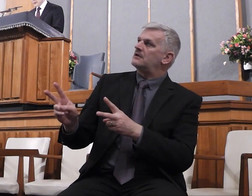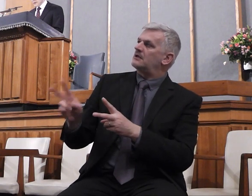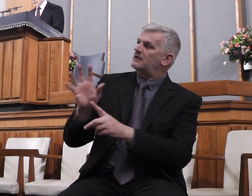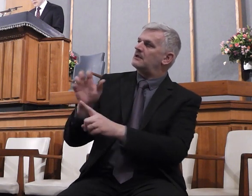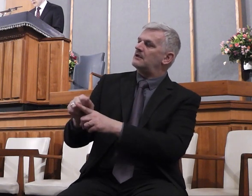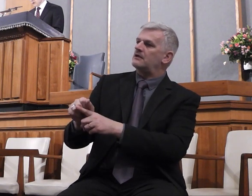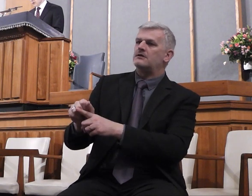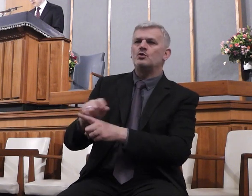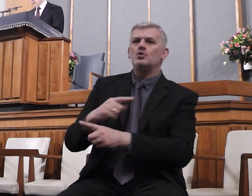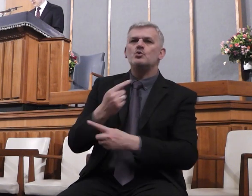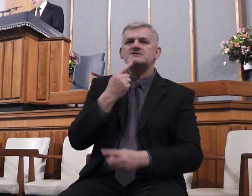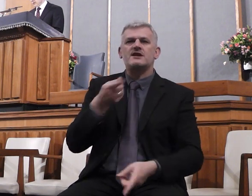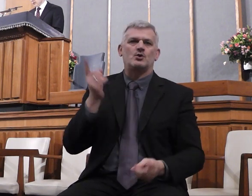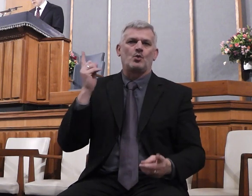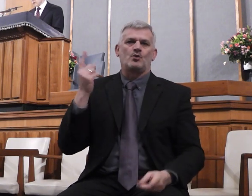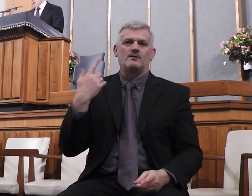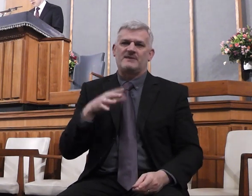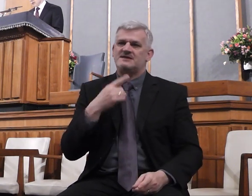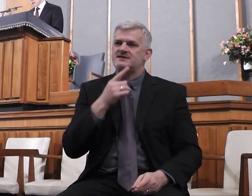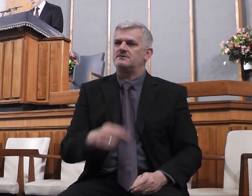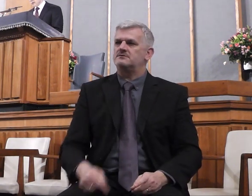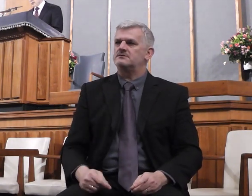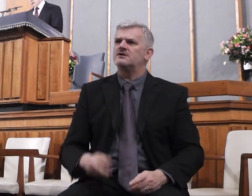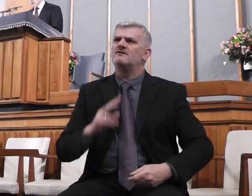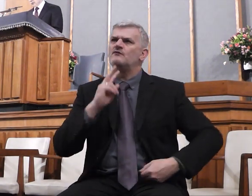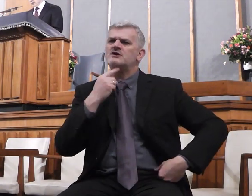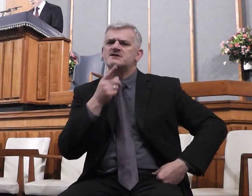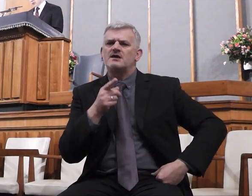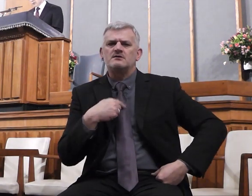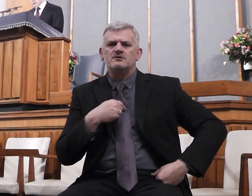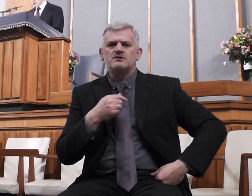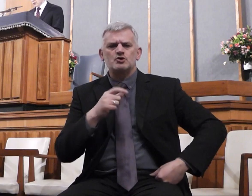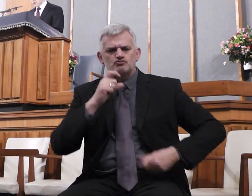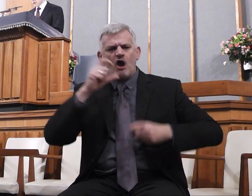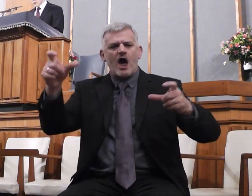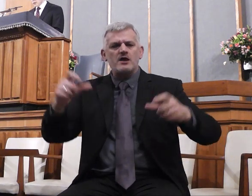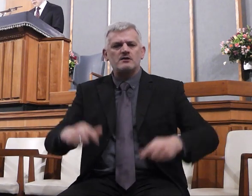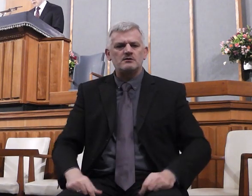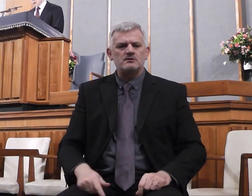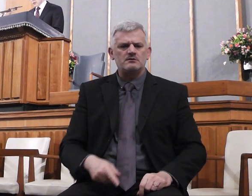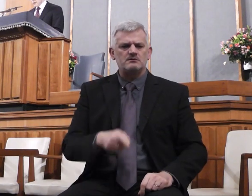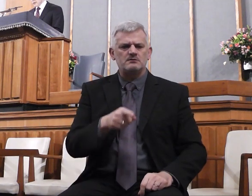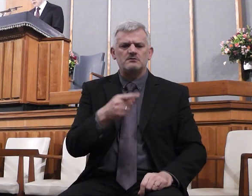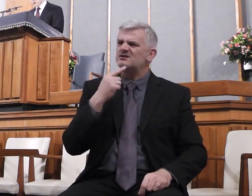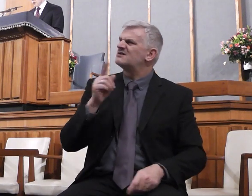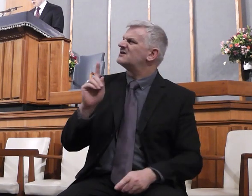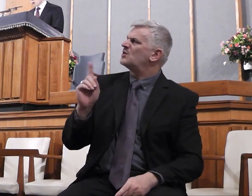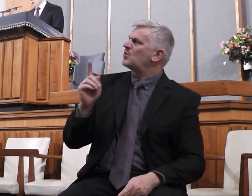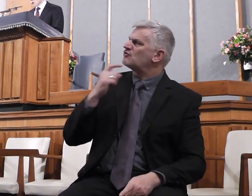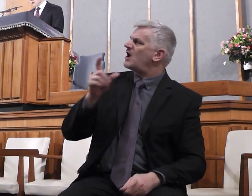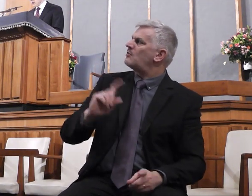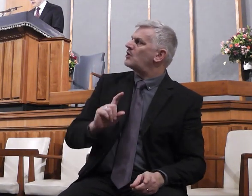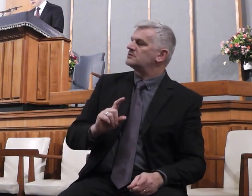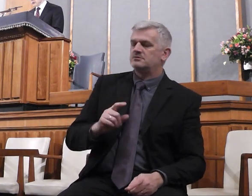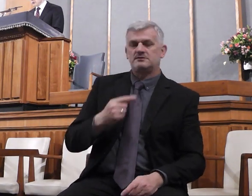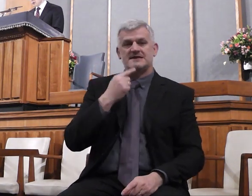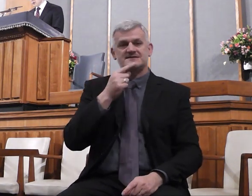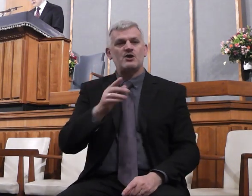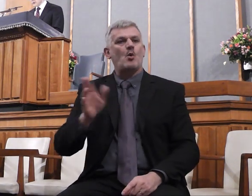The voice said, Cry, and he said, What shall I cry? All flesh is grass,